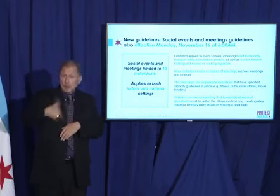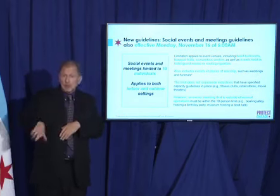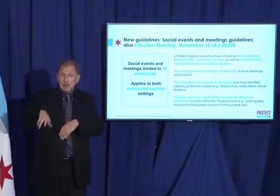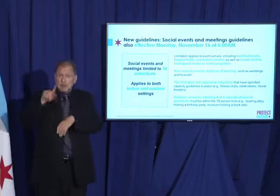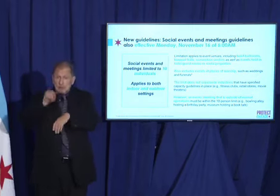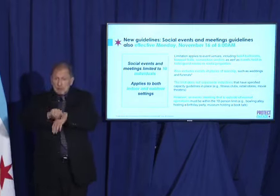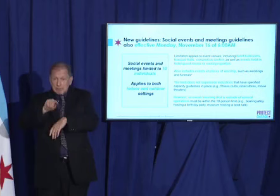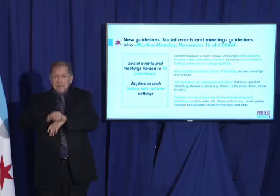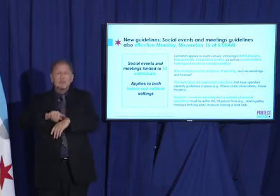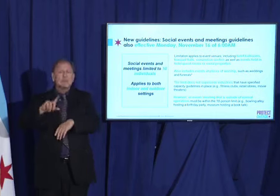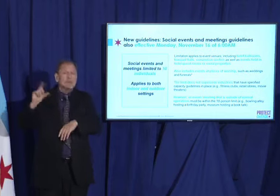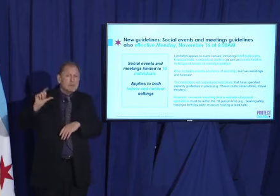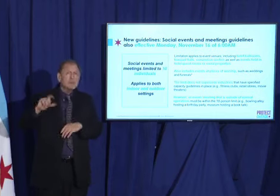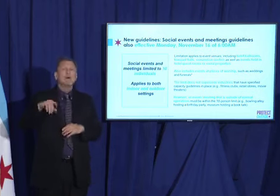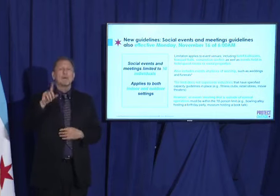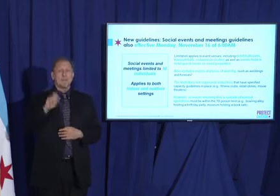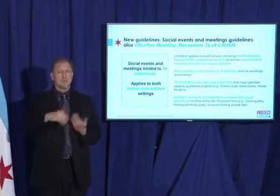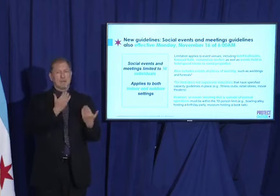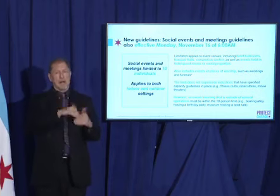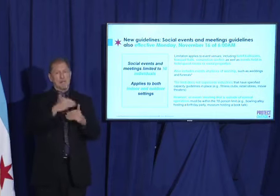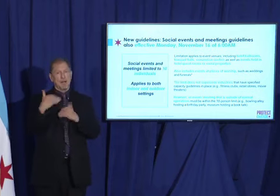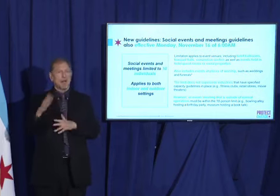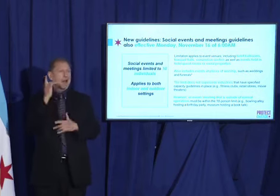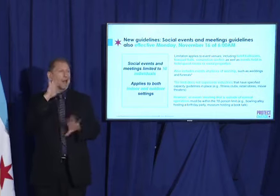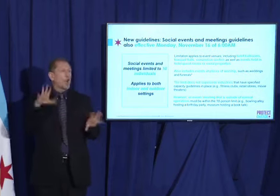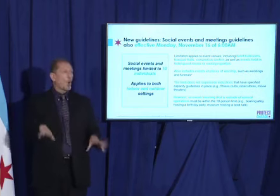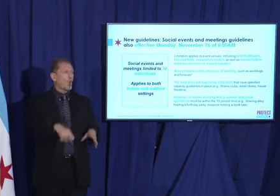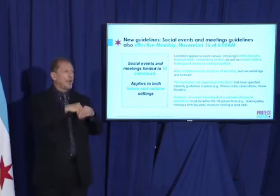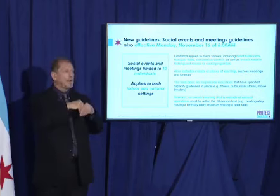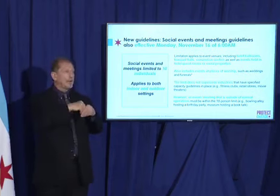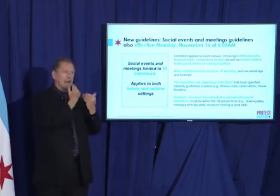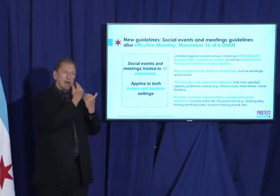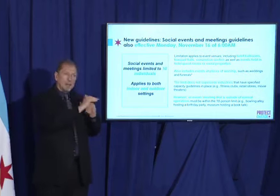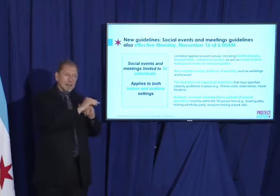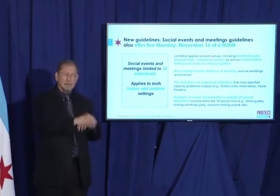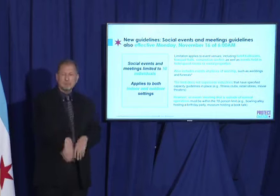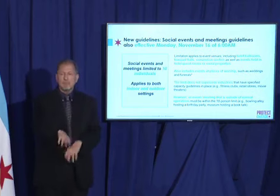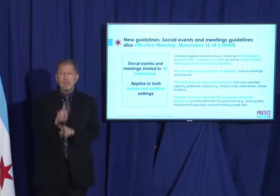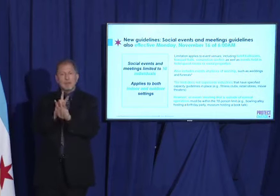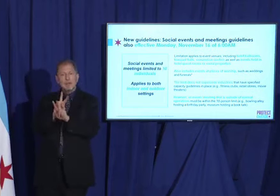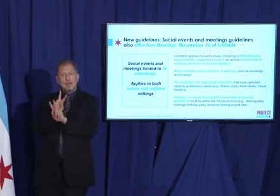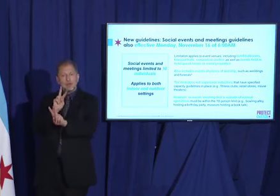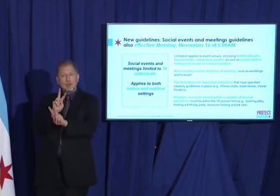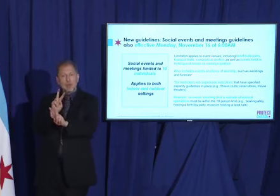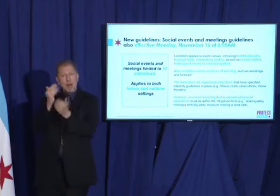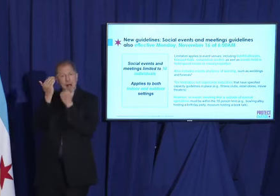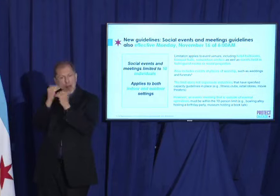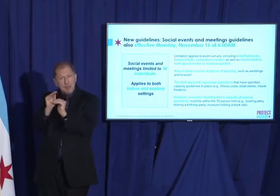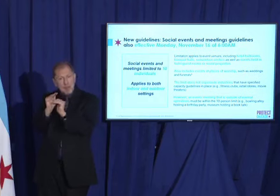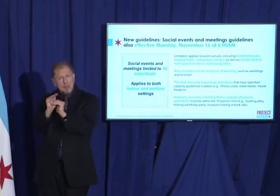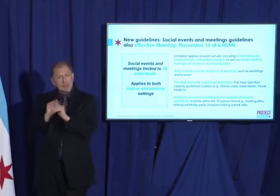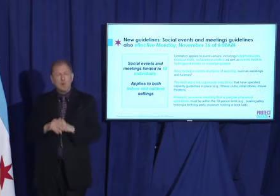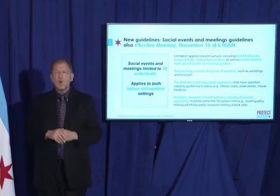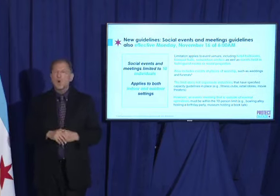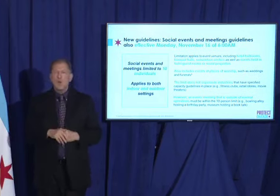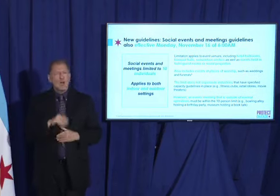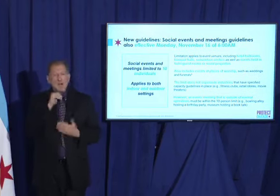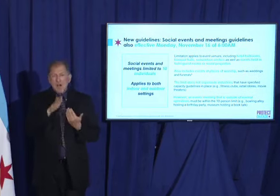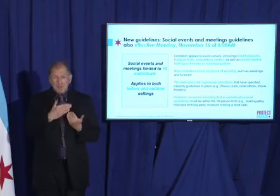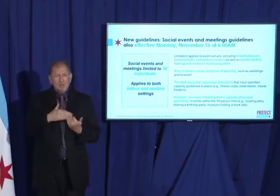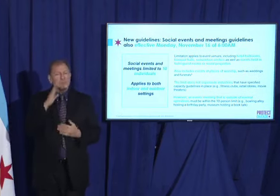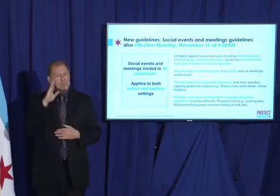guests at special events, like weddings and funerals. Again, very challenging, but absolutely essential.